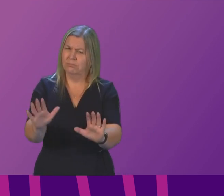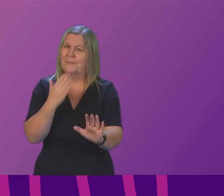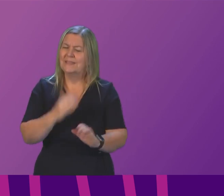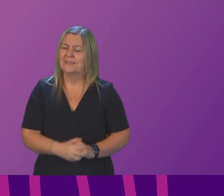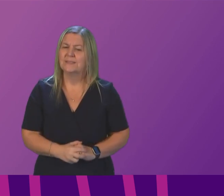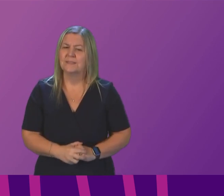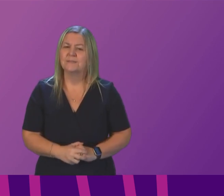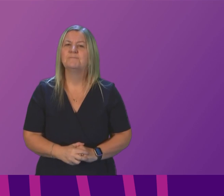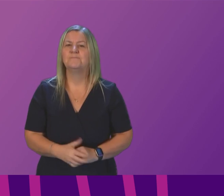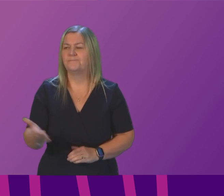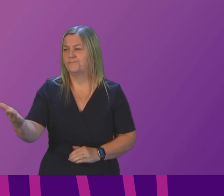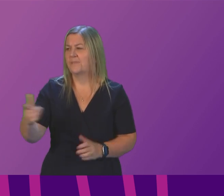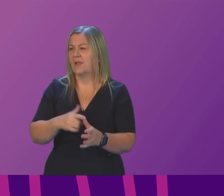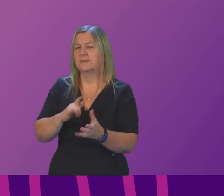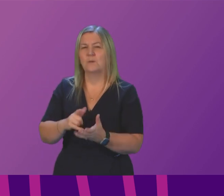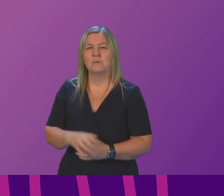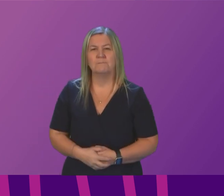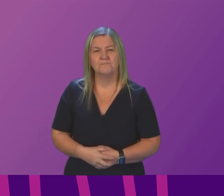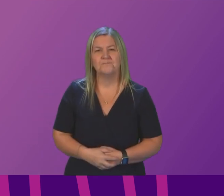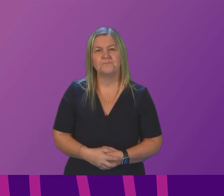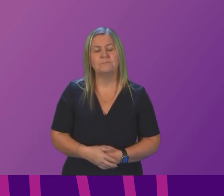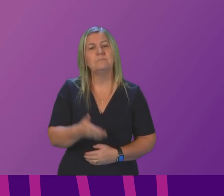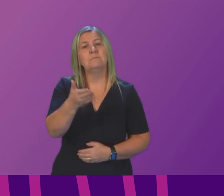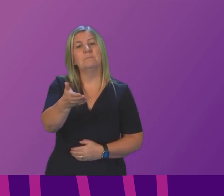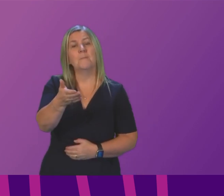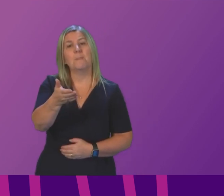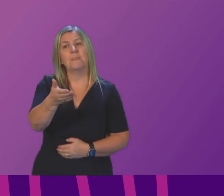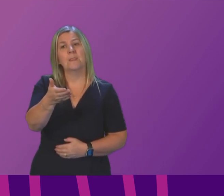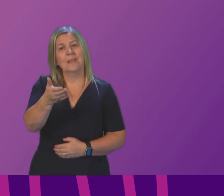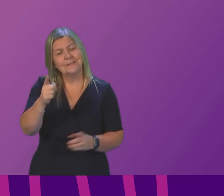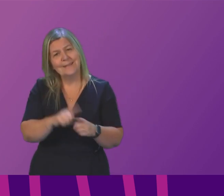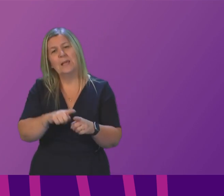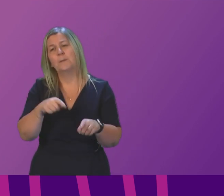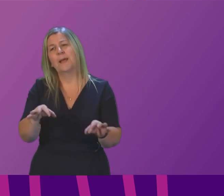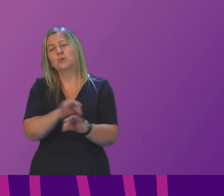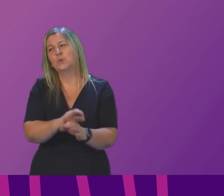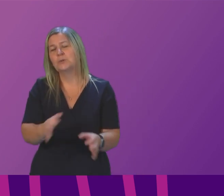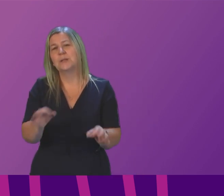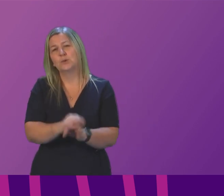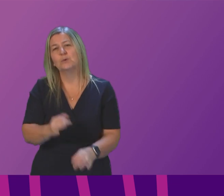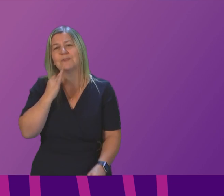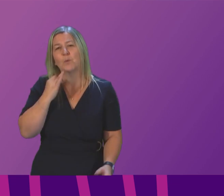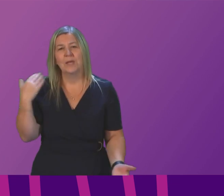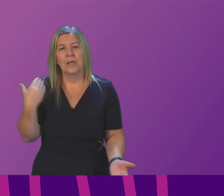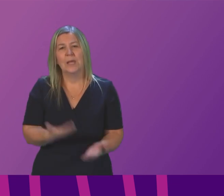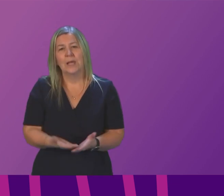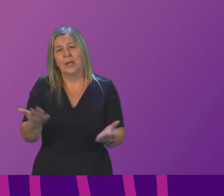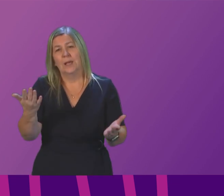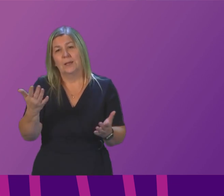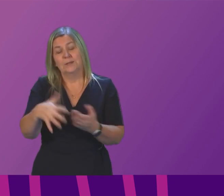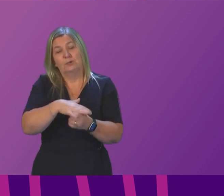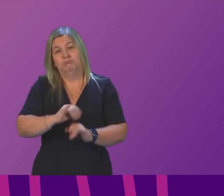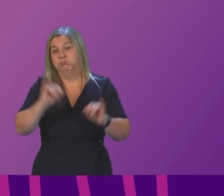I will come back to the quotes in a moment but we have heard these same excuses week after week the situation is getting worse